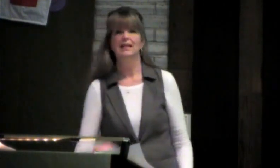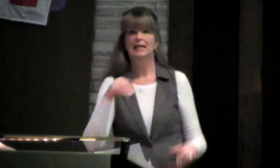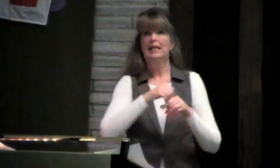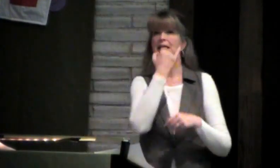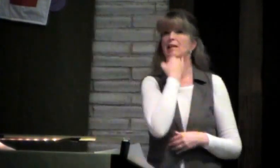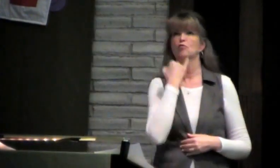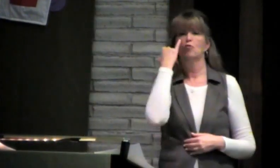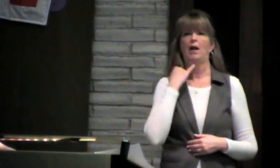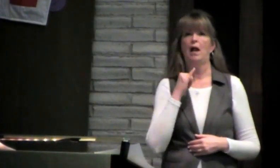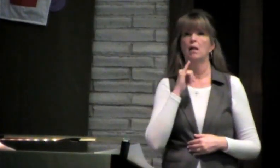like.